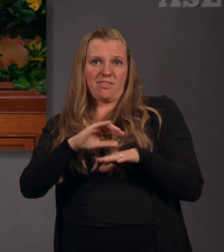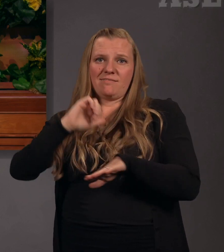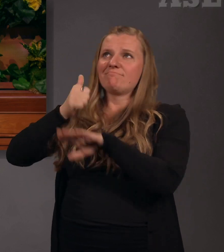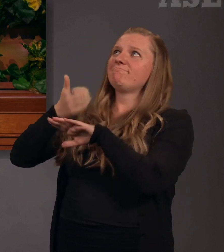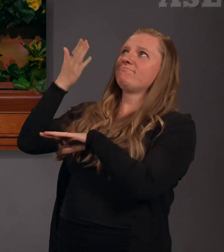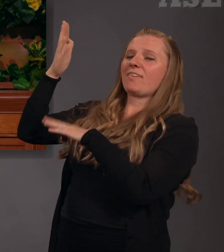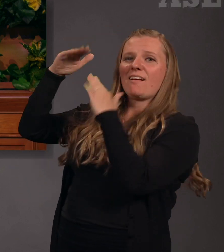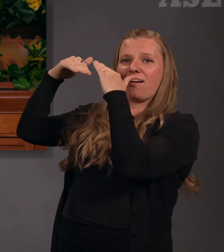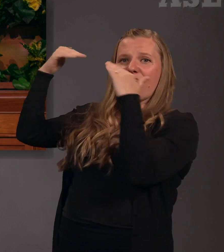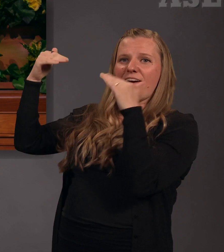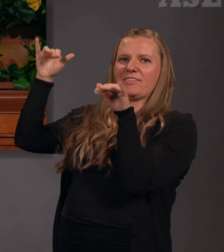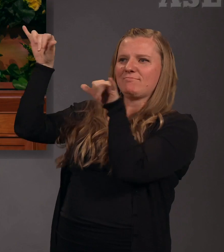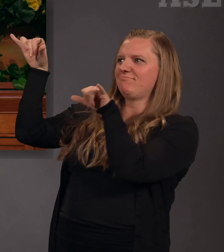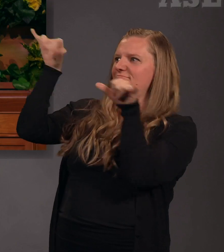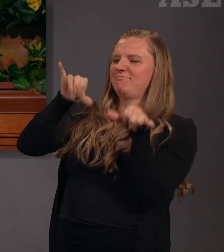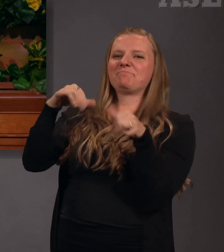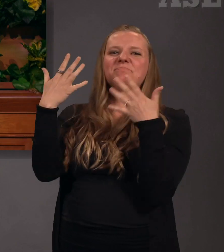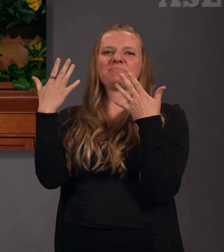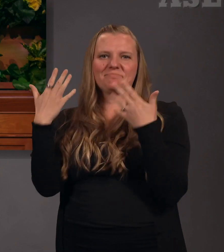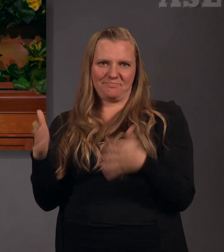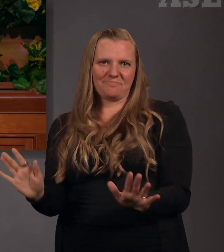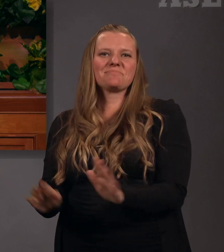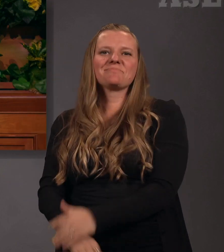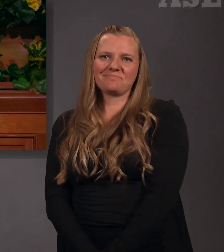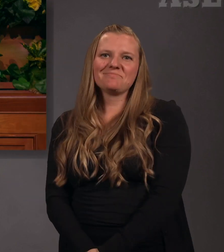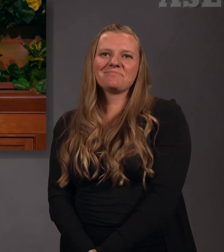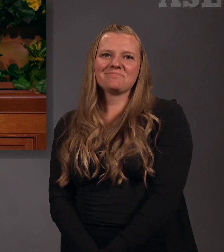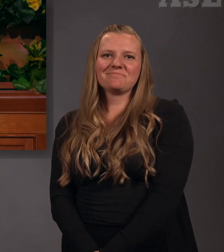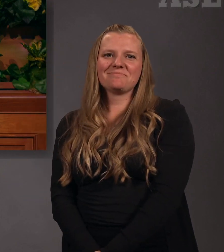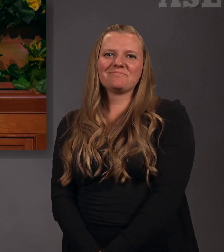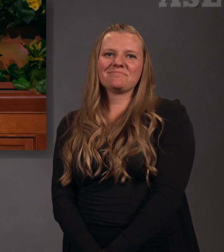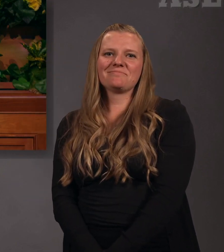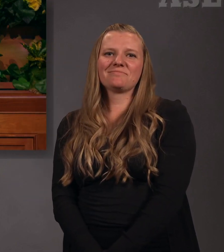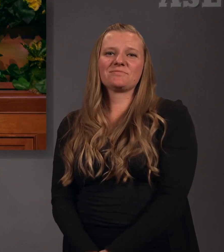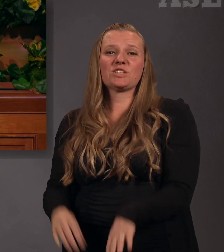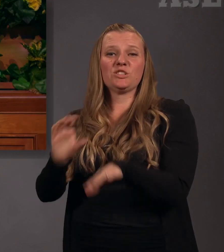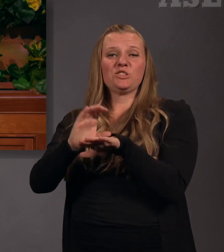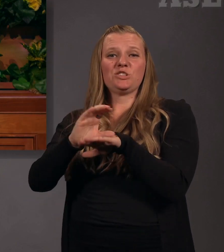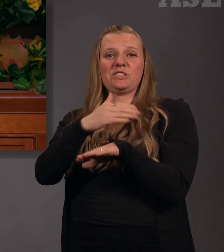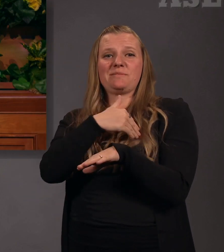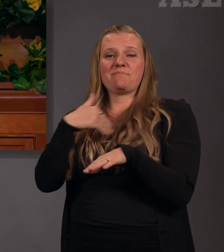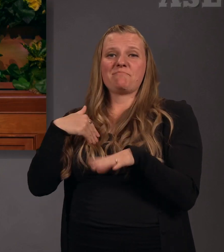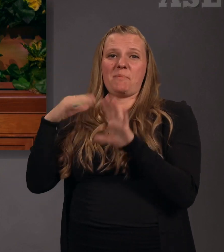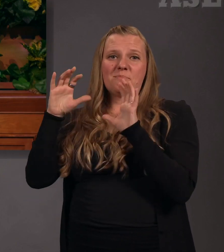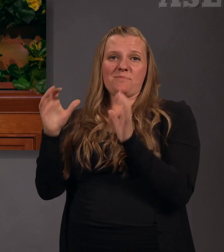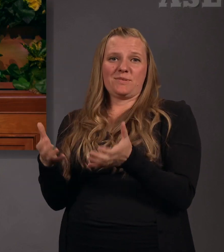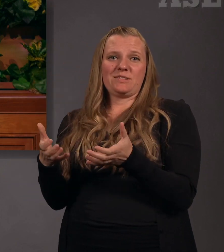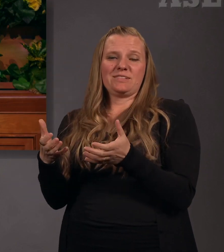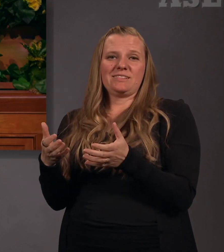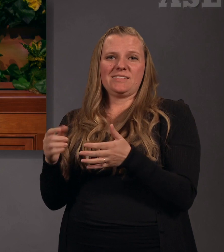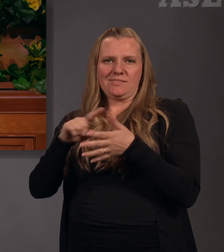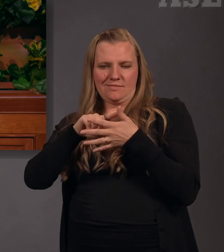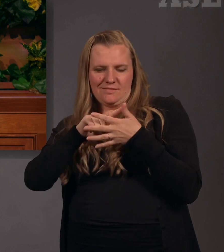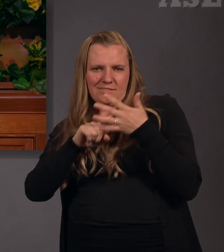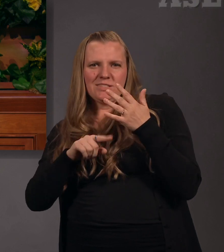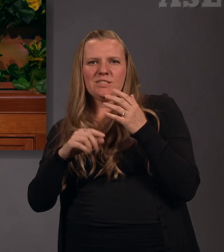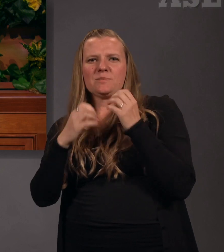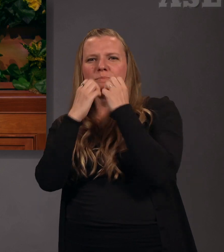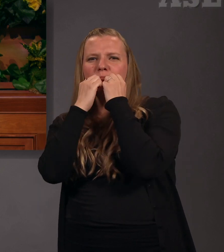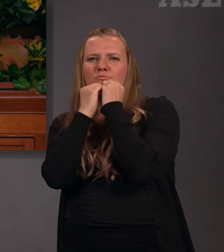would be bound in the heavens. As members of the Church today, it could become easy for some of